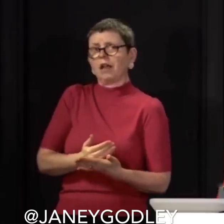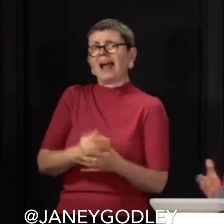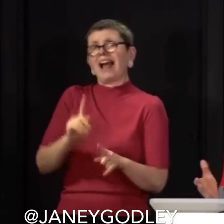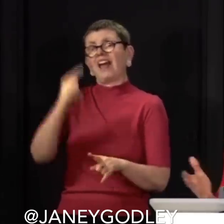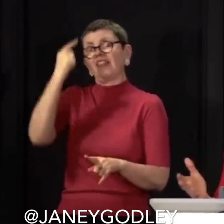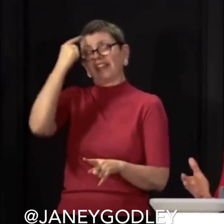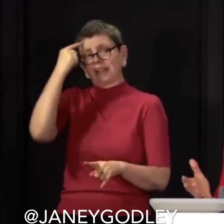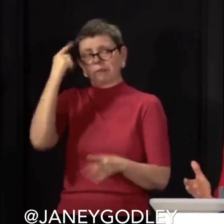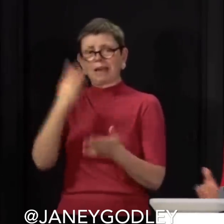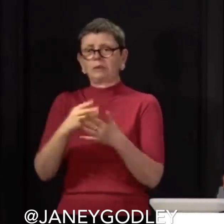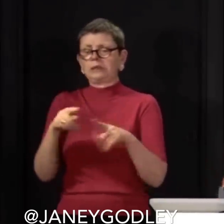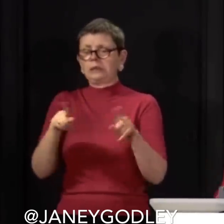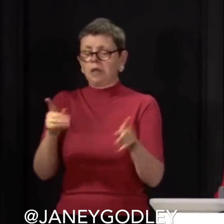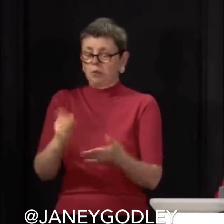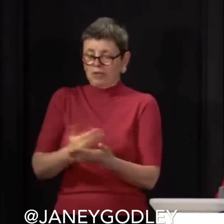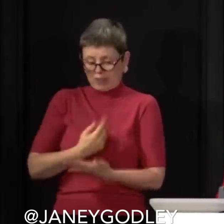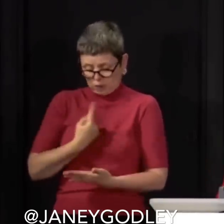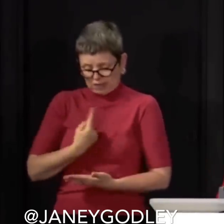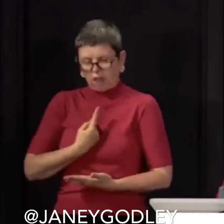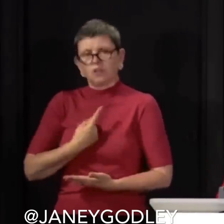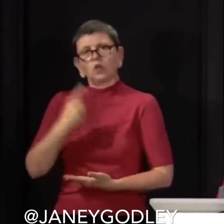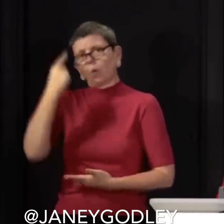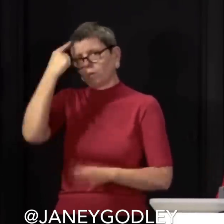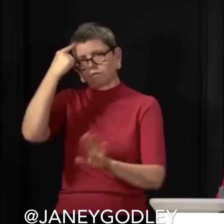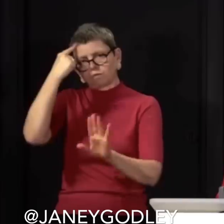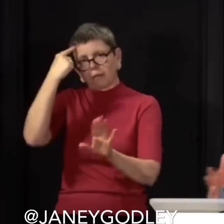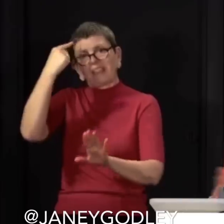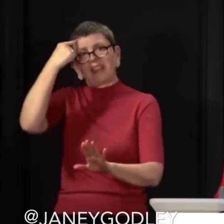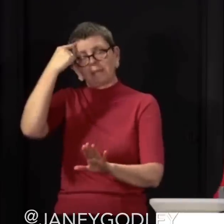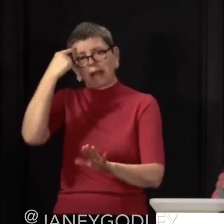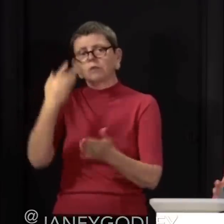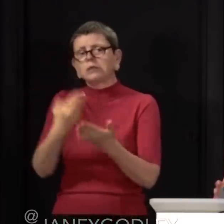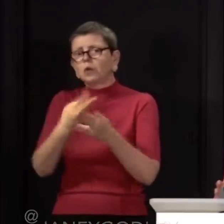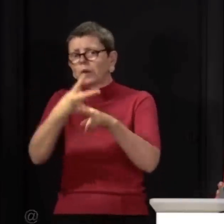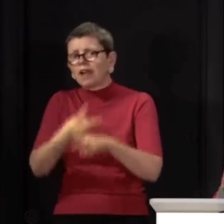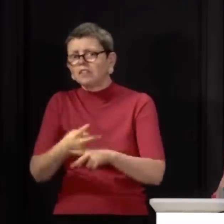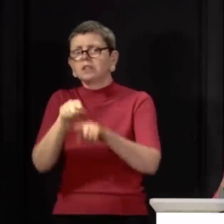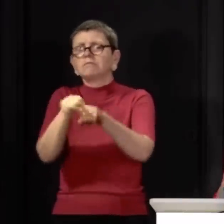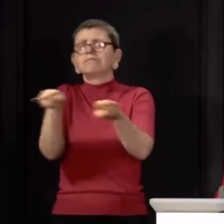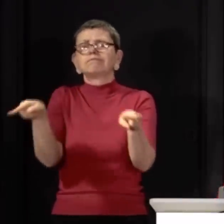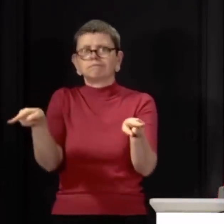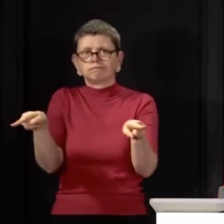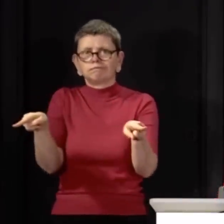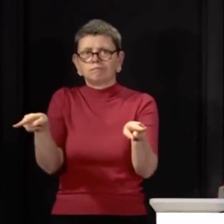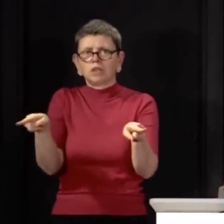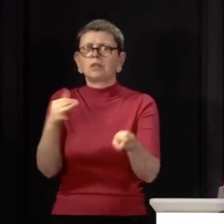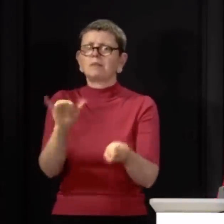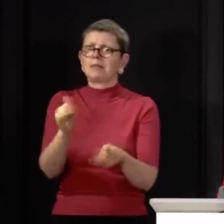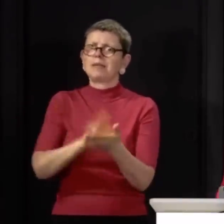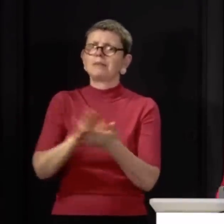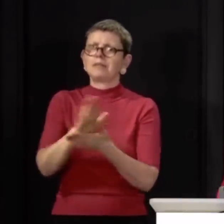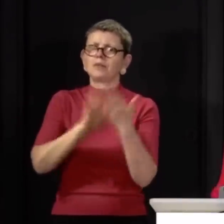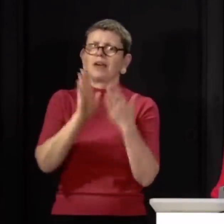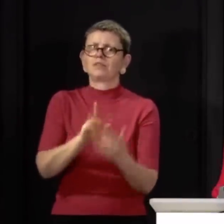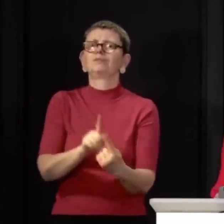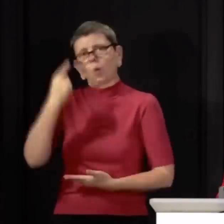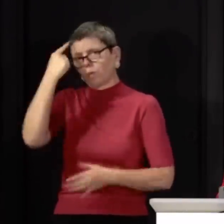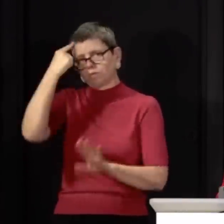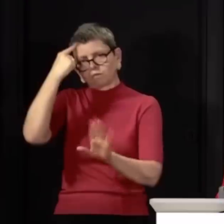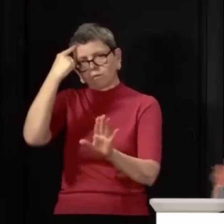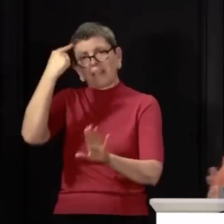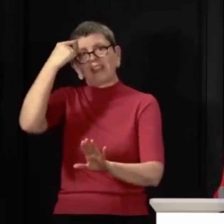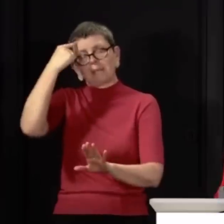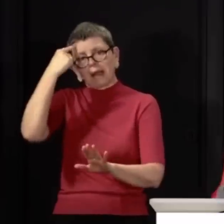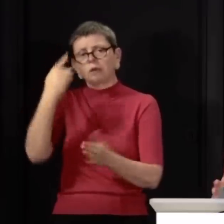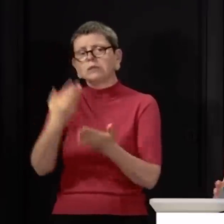a virus behind if you've got it and you don't know it. So we're slowly trying to do this. So you can meet people from other families, no